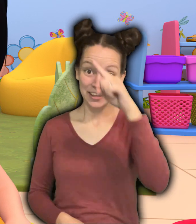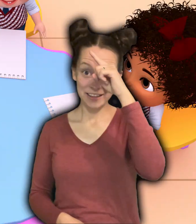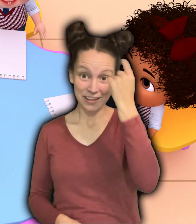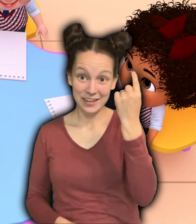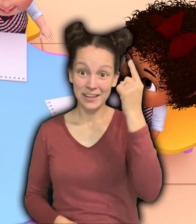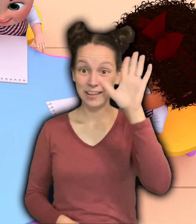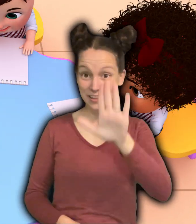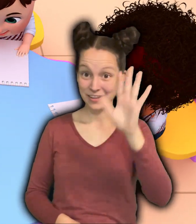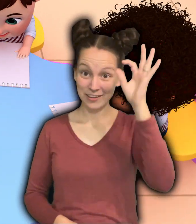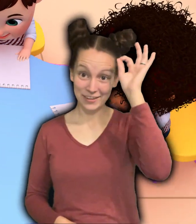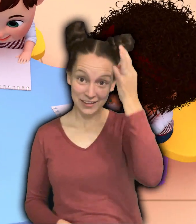of your hair!